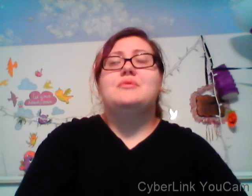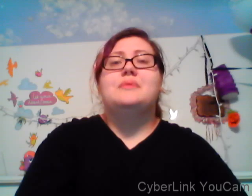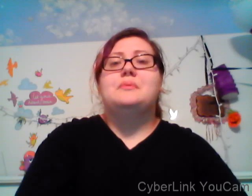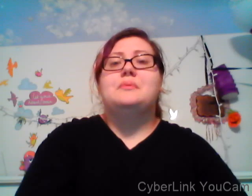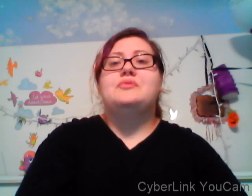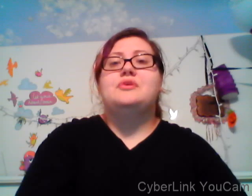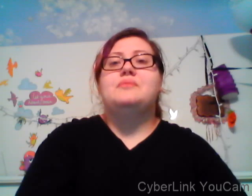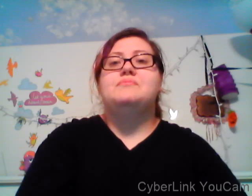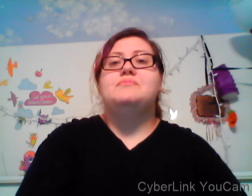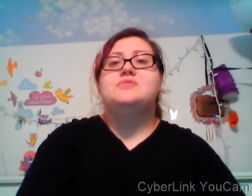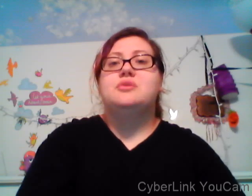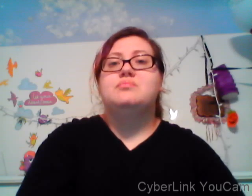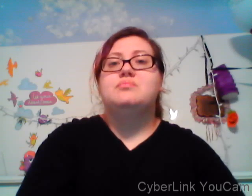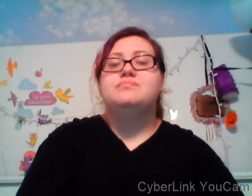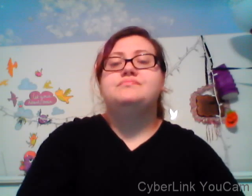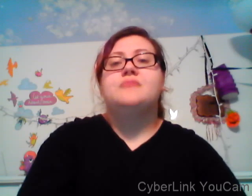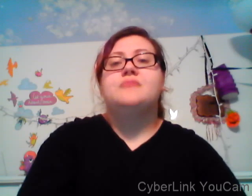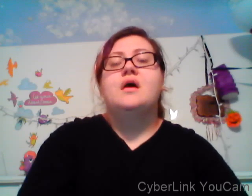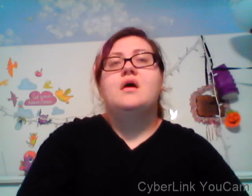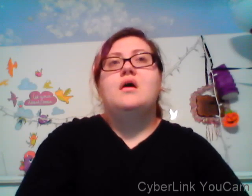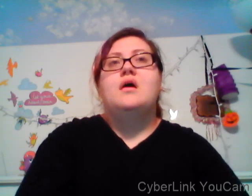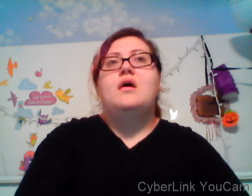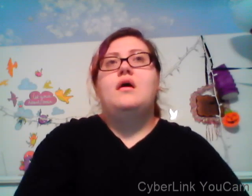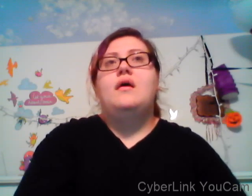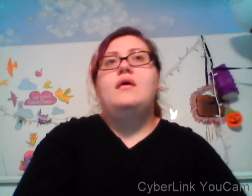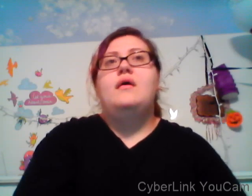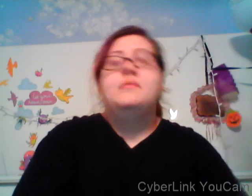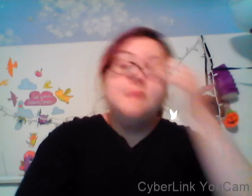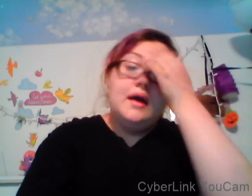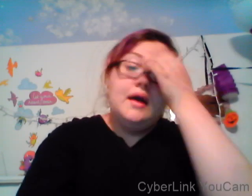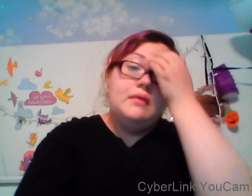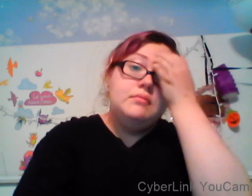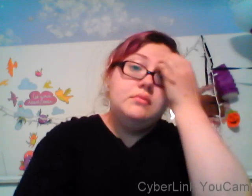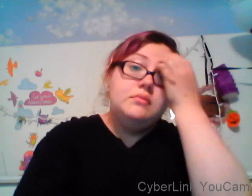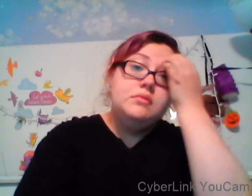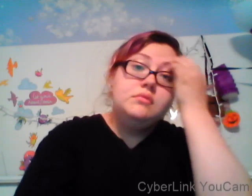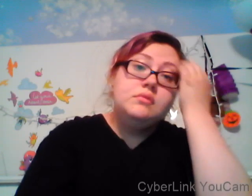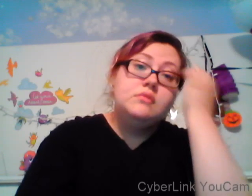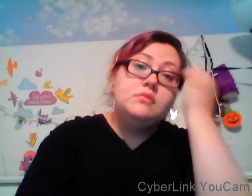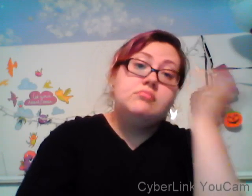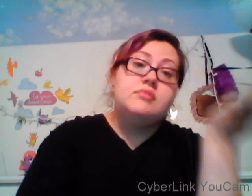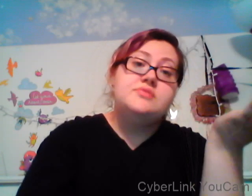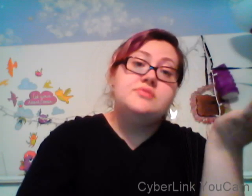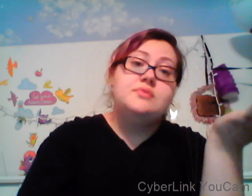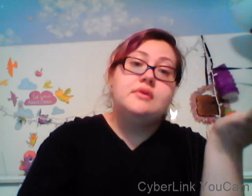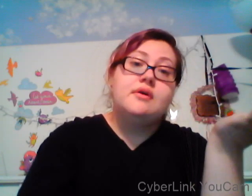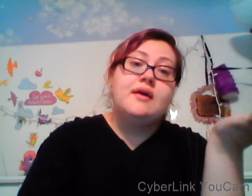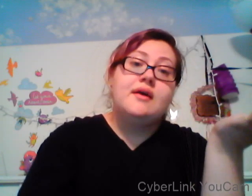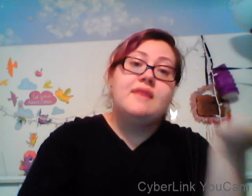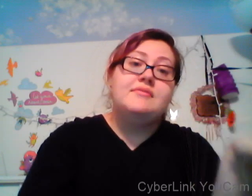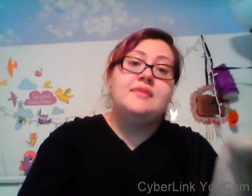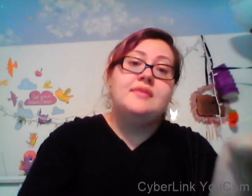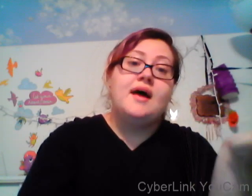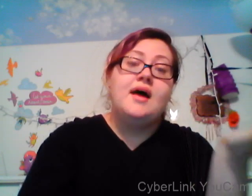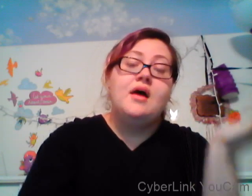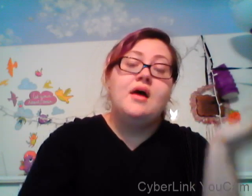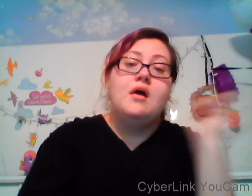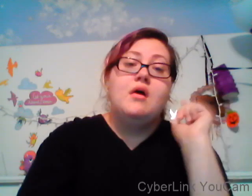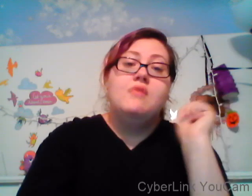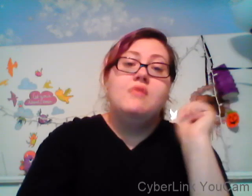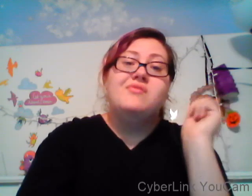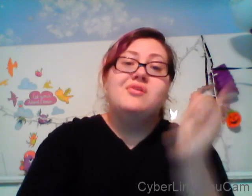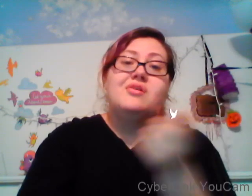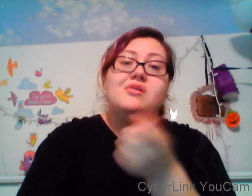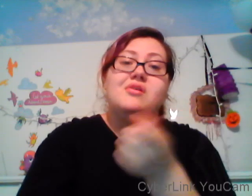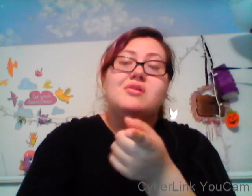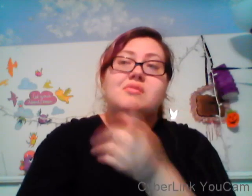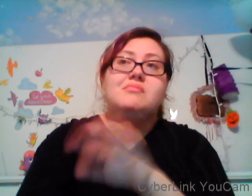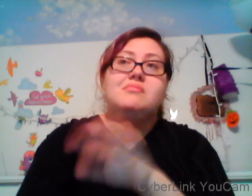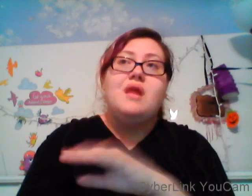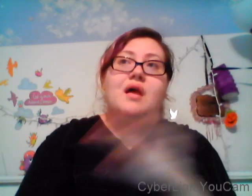there's cheap museums like I think the most expensive museum is $15 a person and